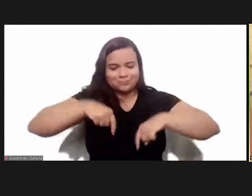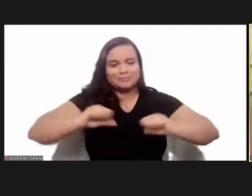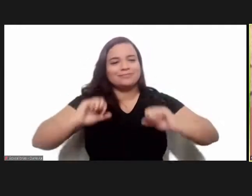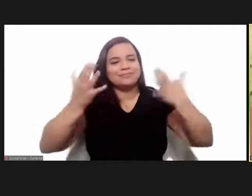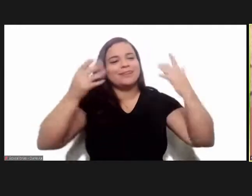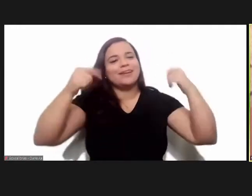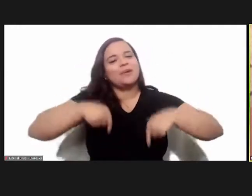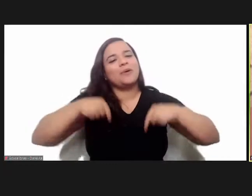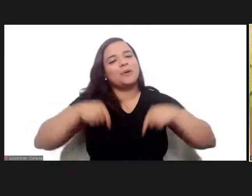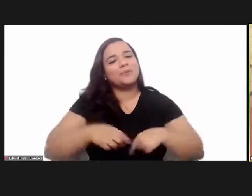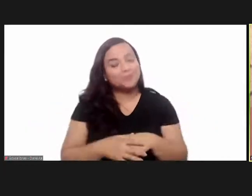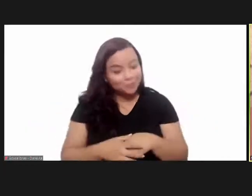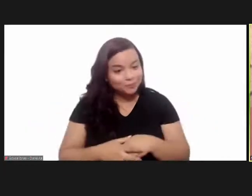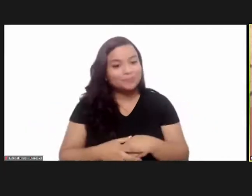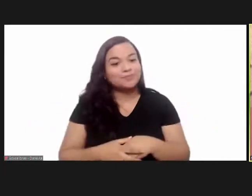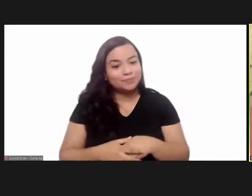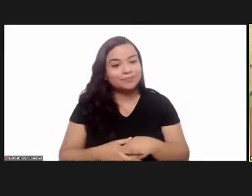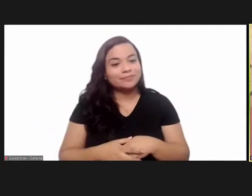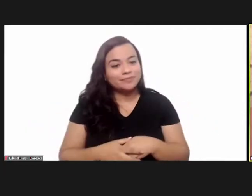pedro he